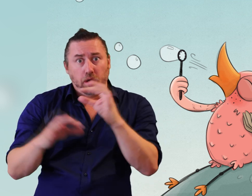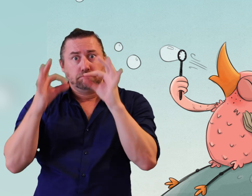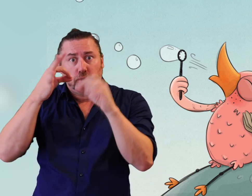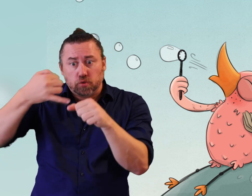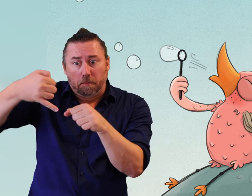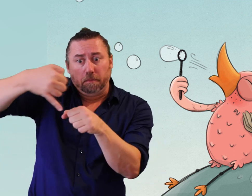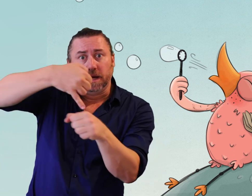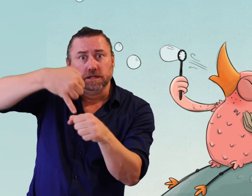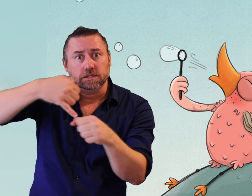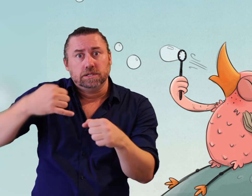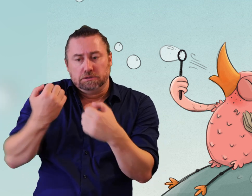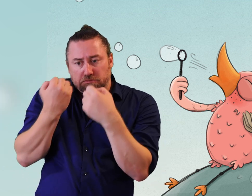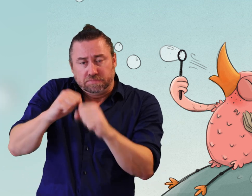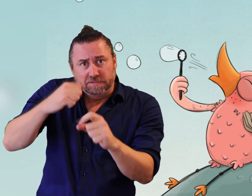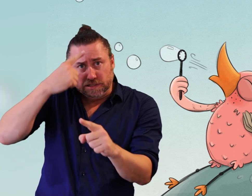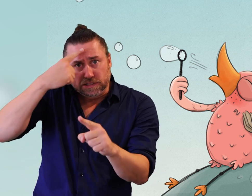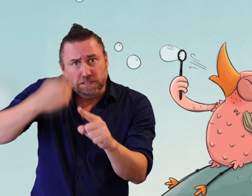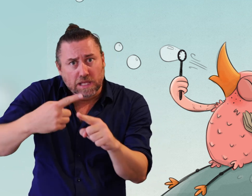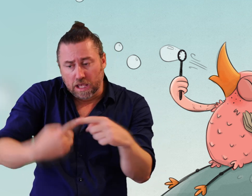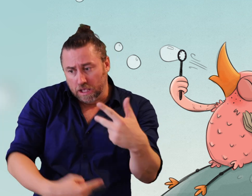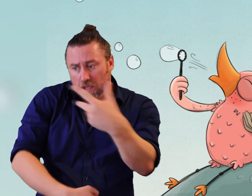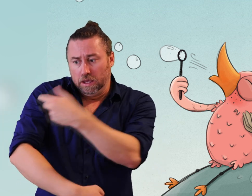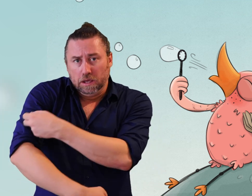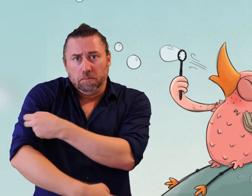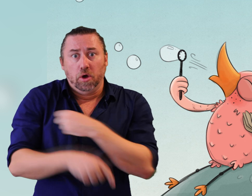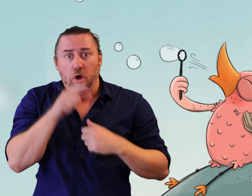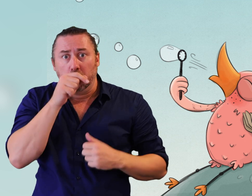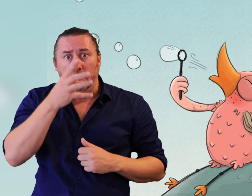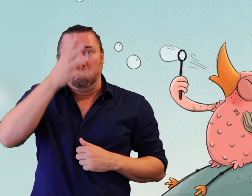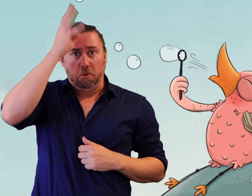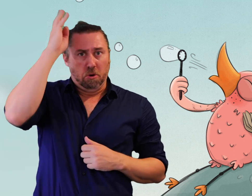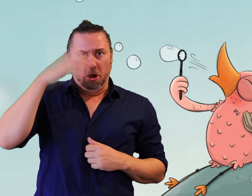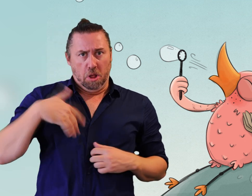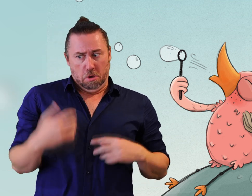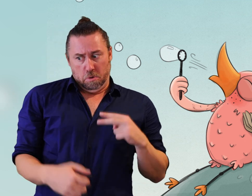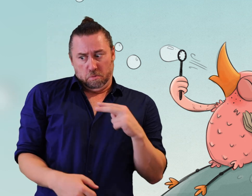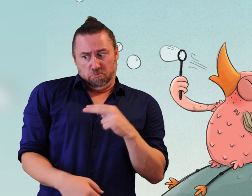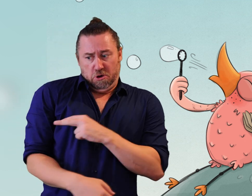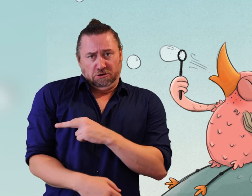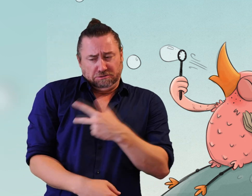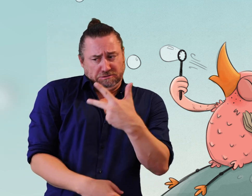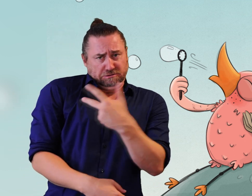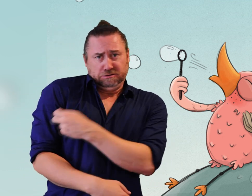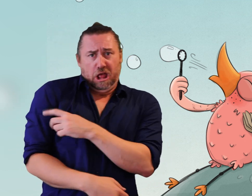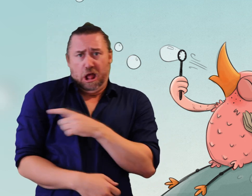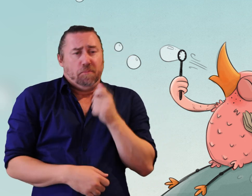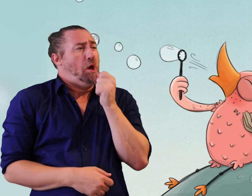There's medicine in this needle. It will help you not to get sick. Birdie decided not to watch the needle.